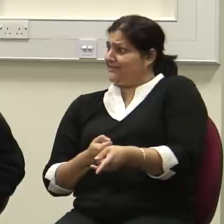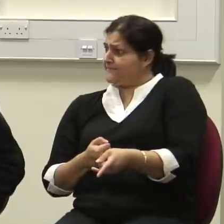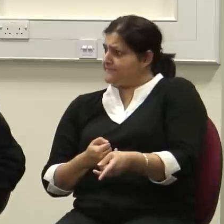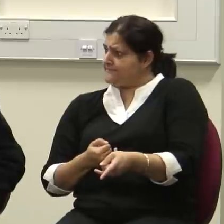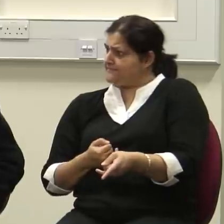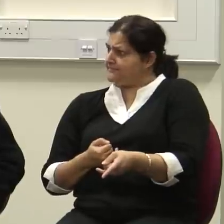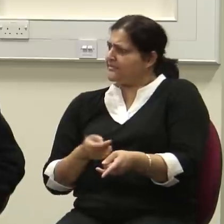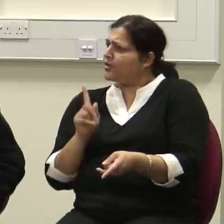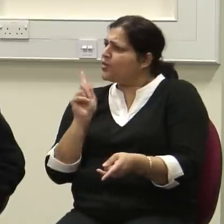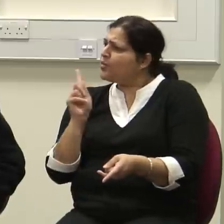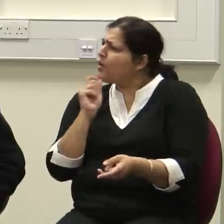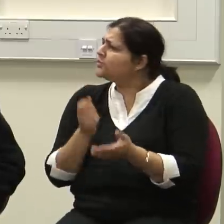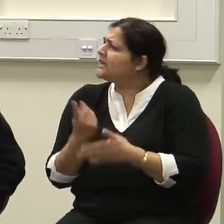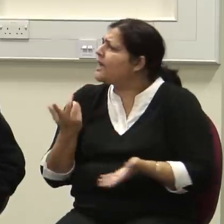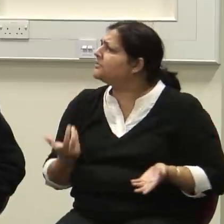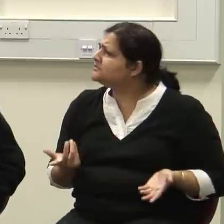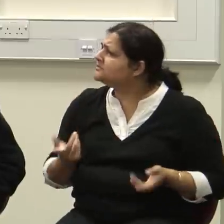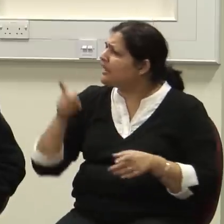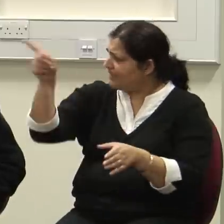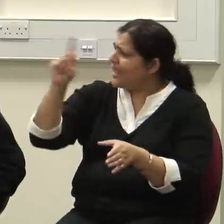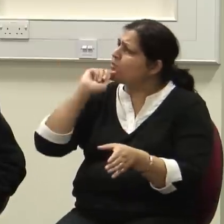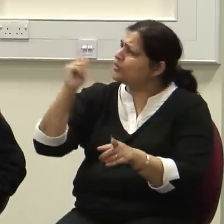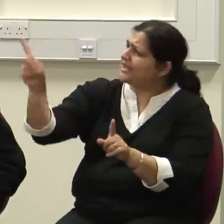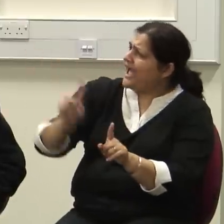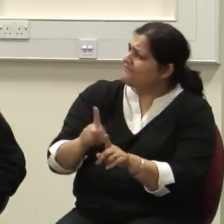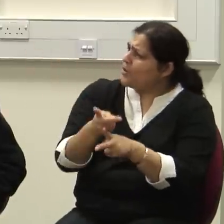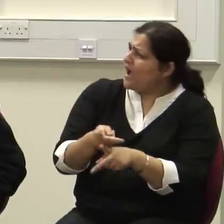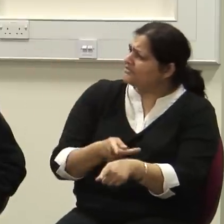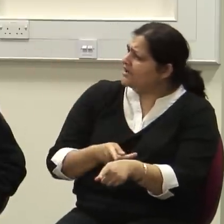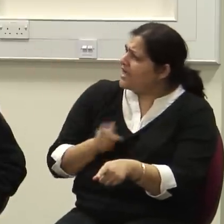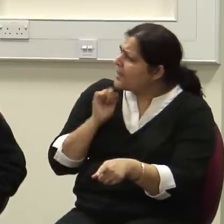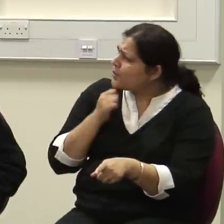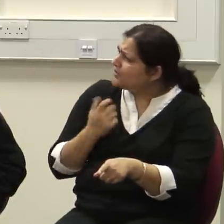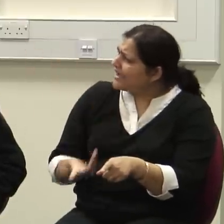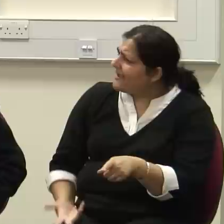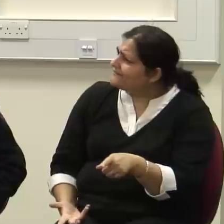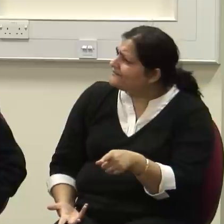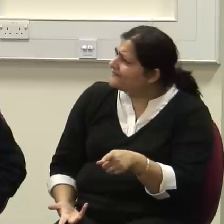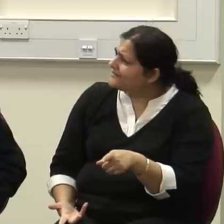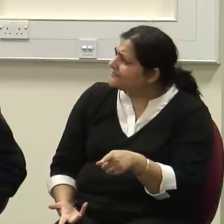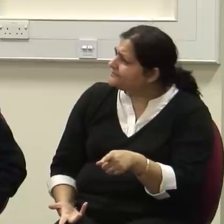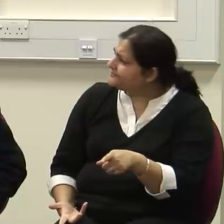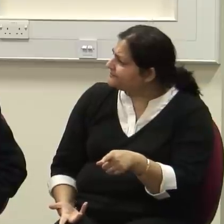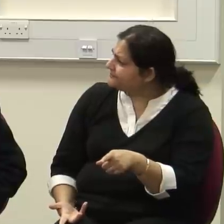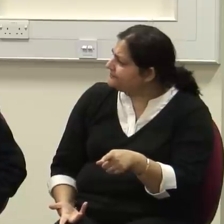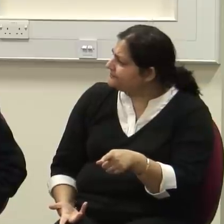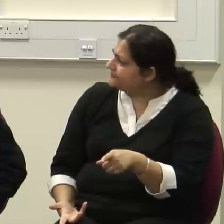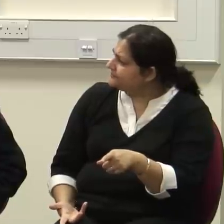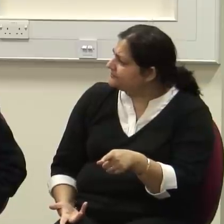would have happened to her? Wouldn't she have been taken care of? I mean, it seemed to me that this was a clientele of